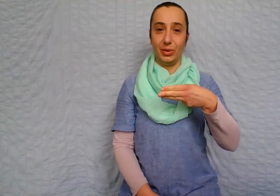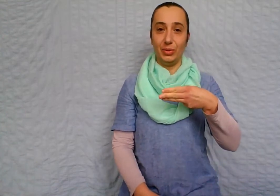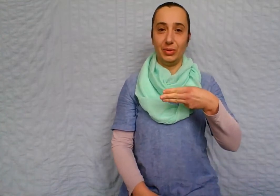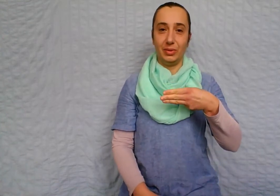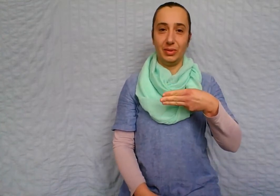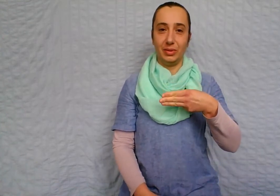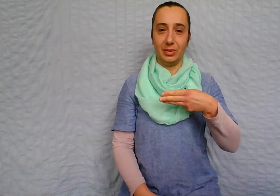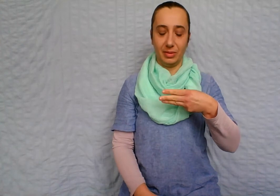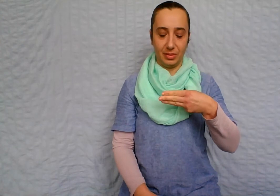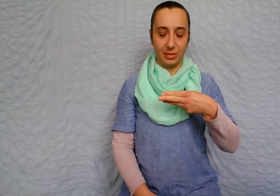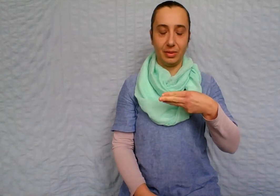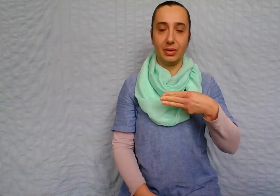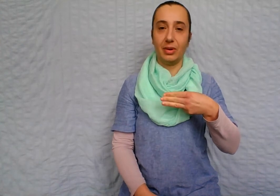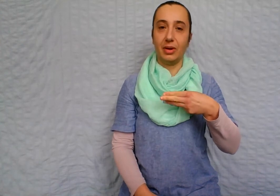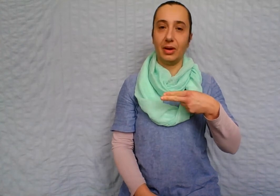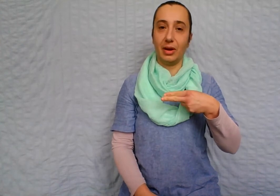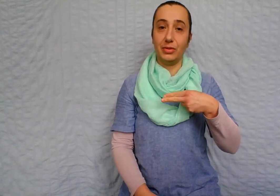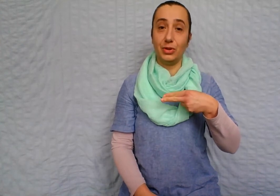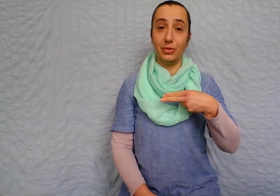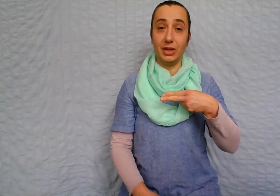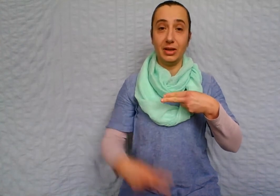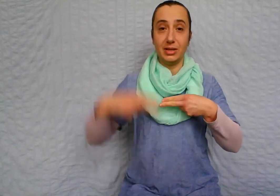So two fingers.